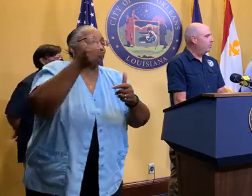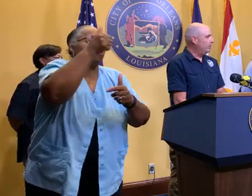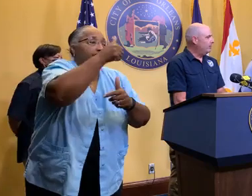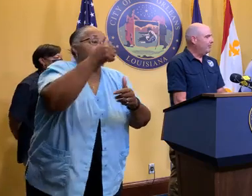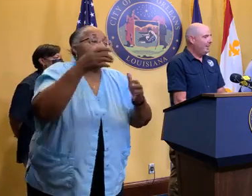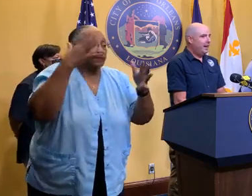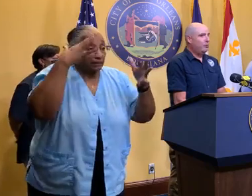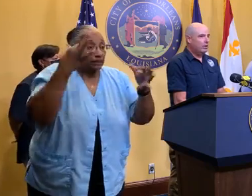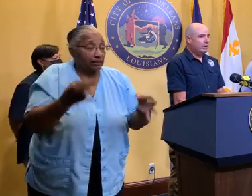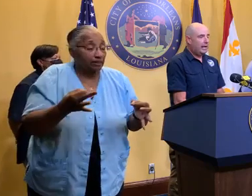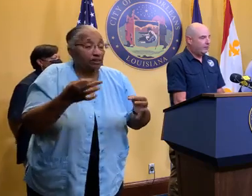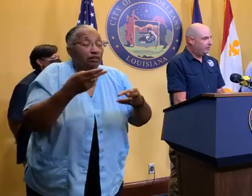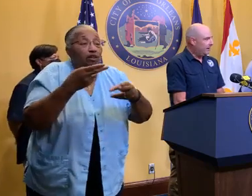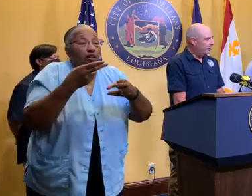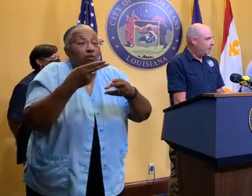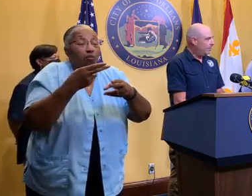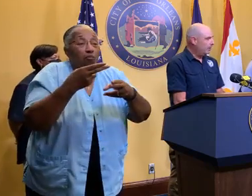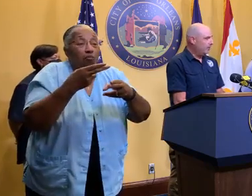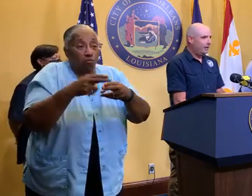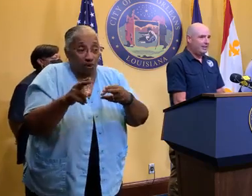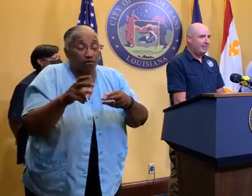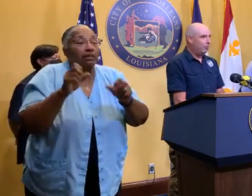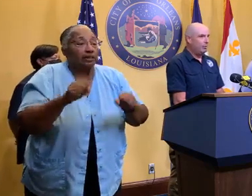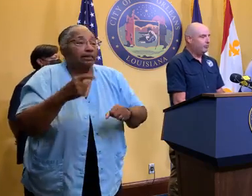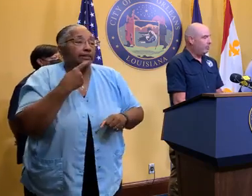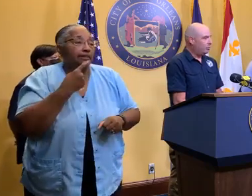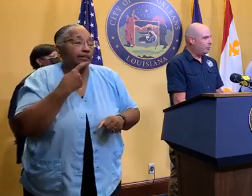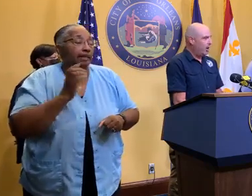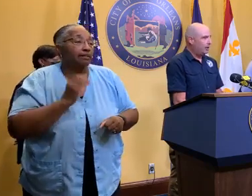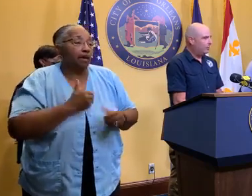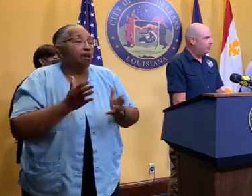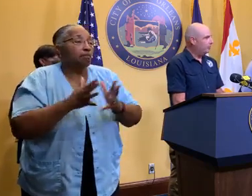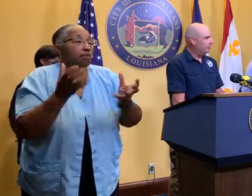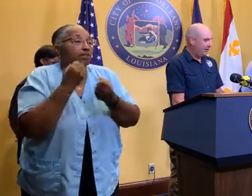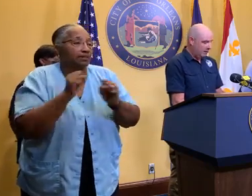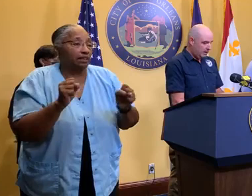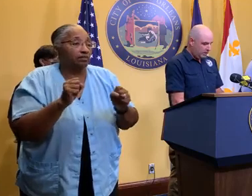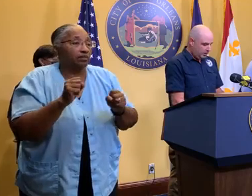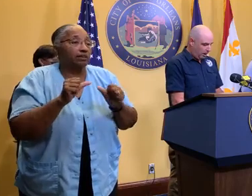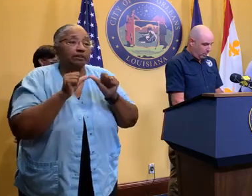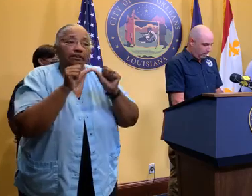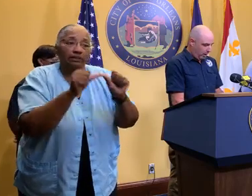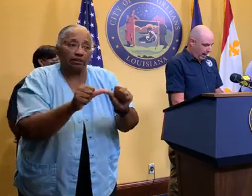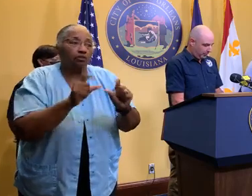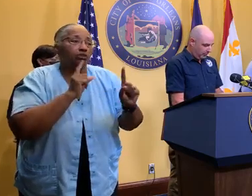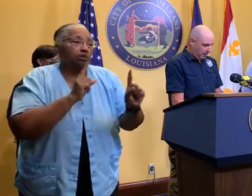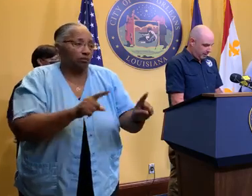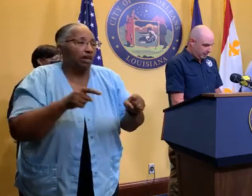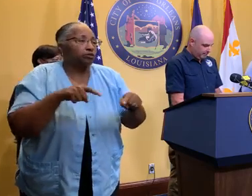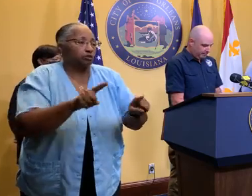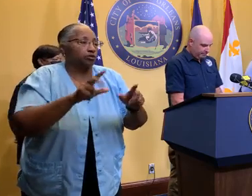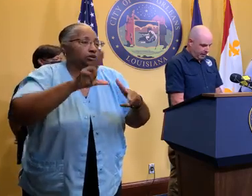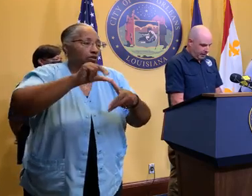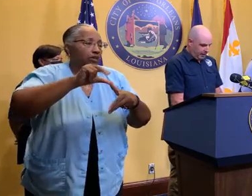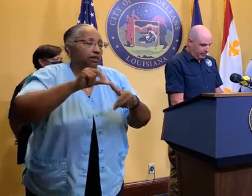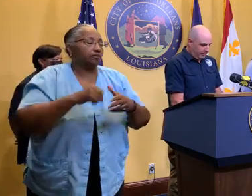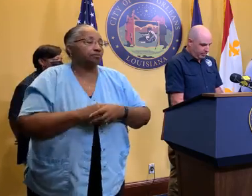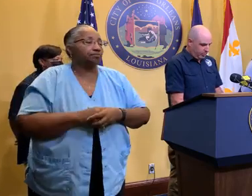they were very brief. And really, I can say that our public safety never really stopped responding through this event when they were asked to be there.